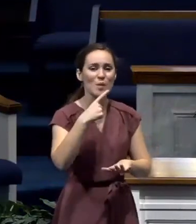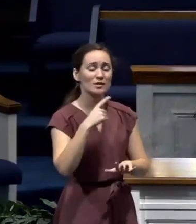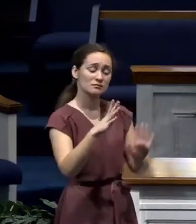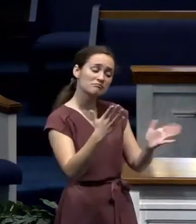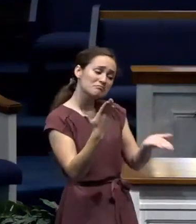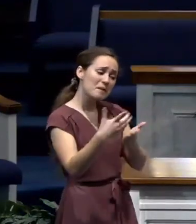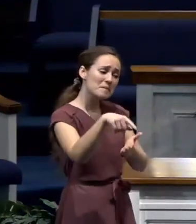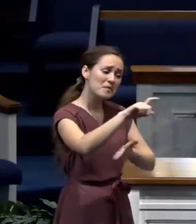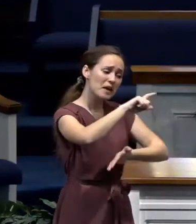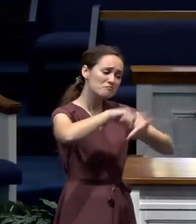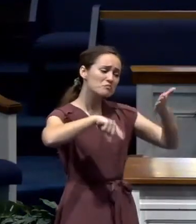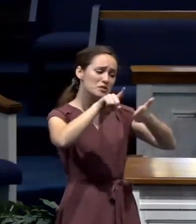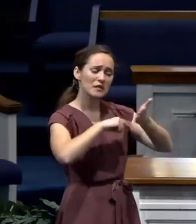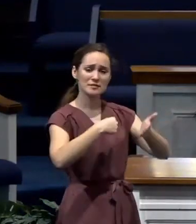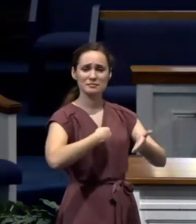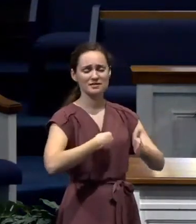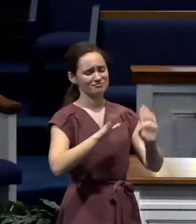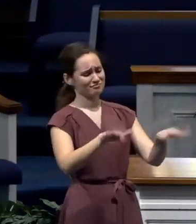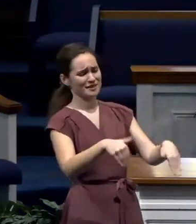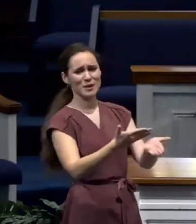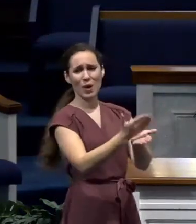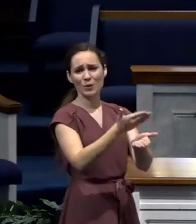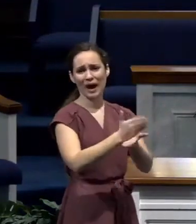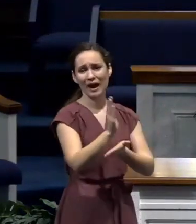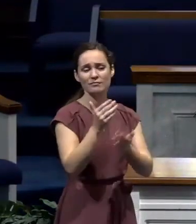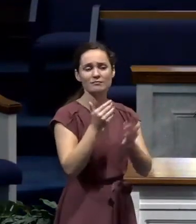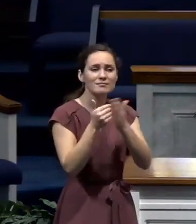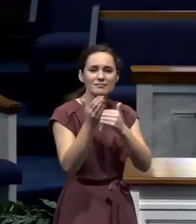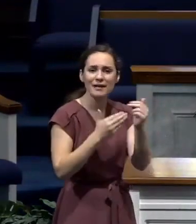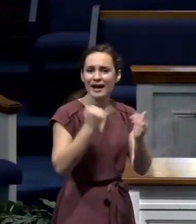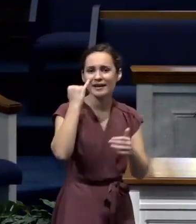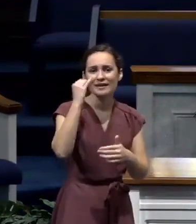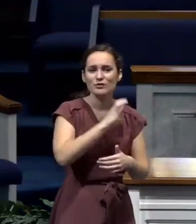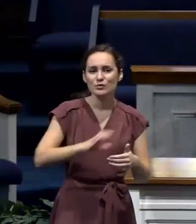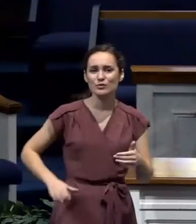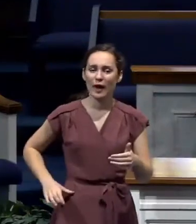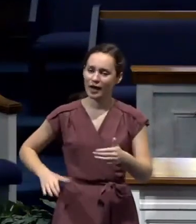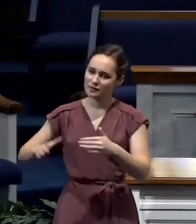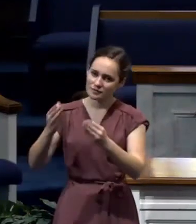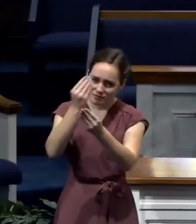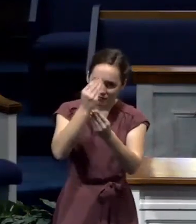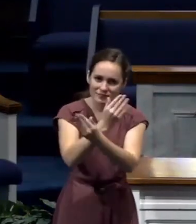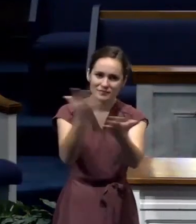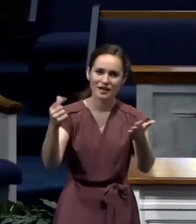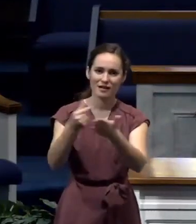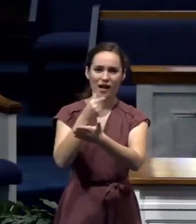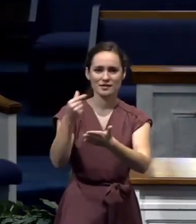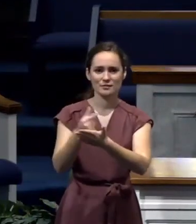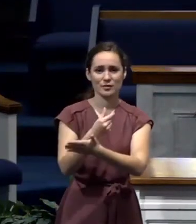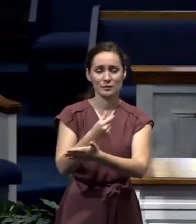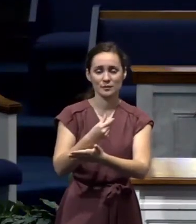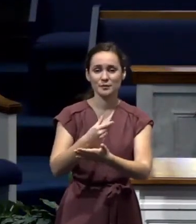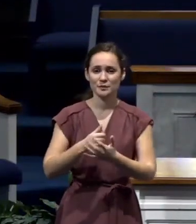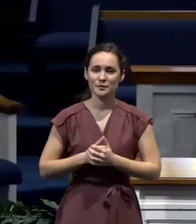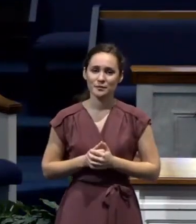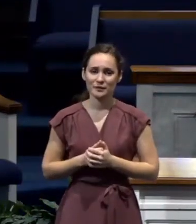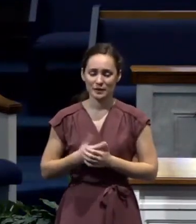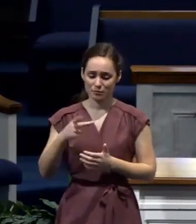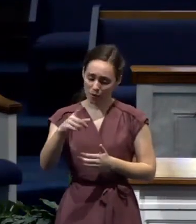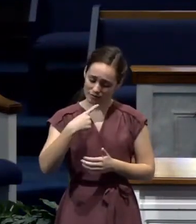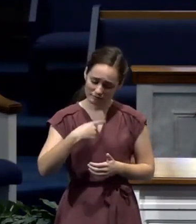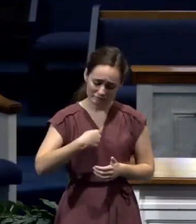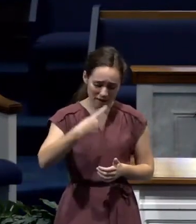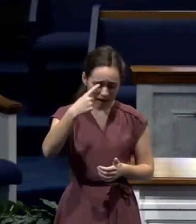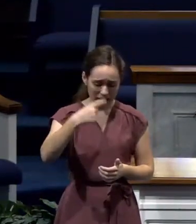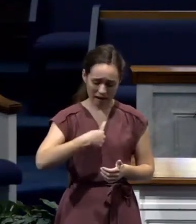As long as Christ is being preached and also it's perfecting character. And I believe it's perfecting my character. And friend, I think if